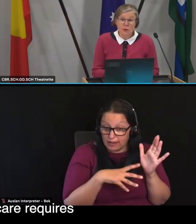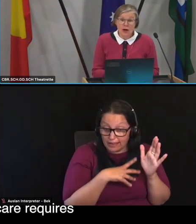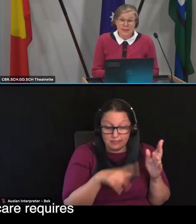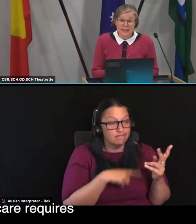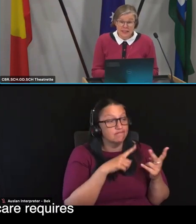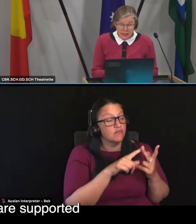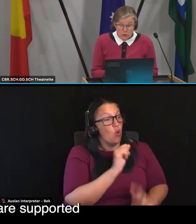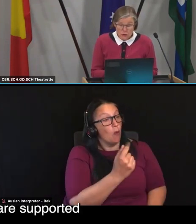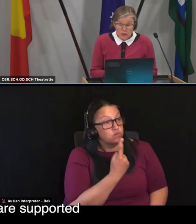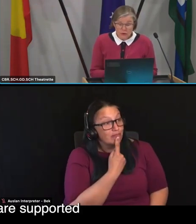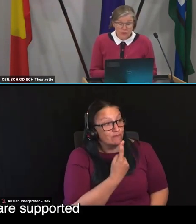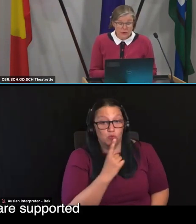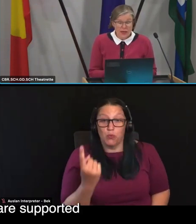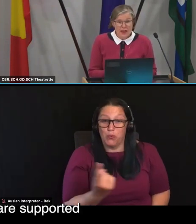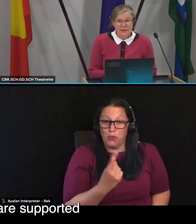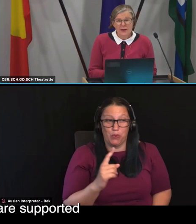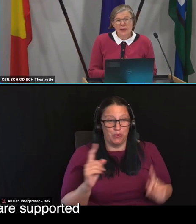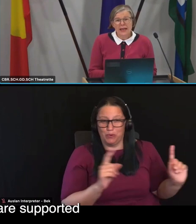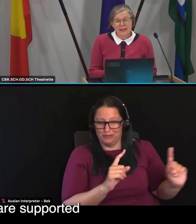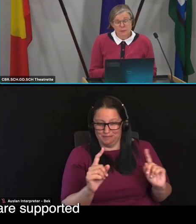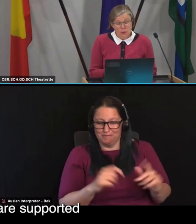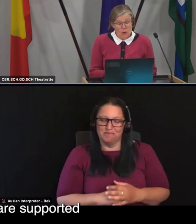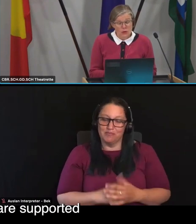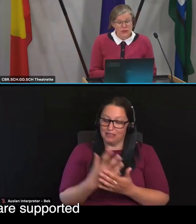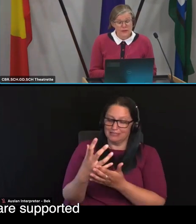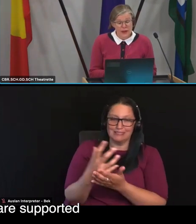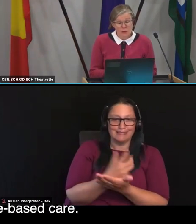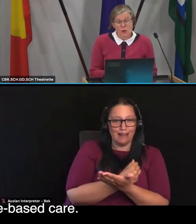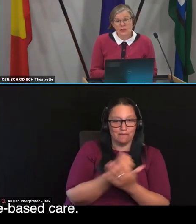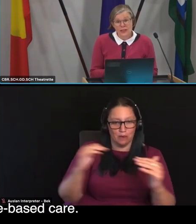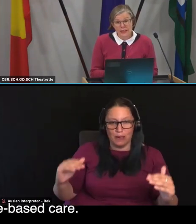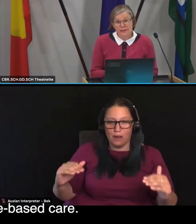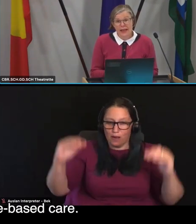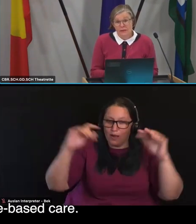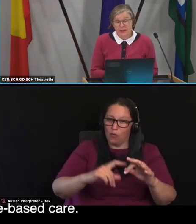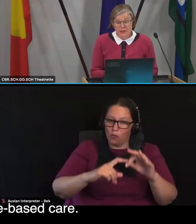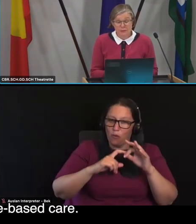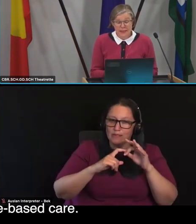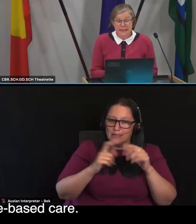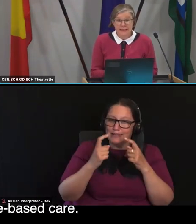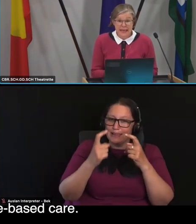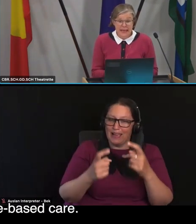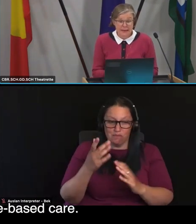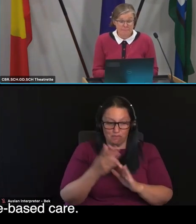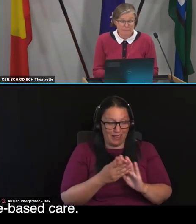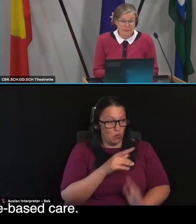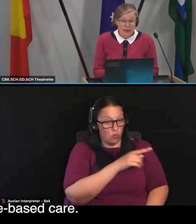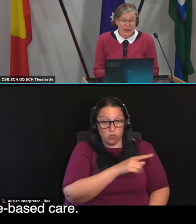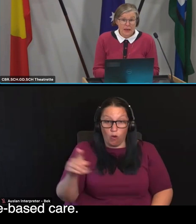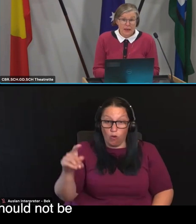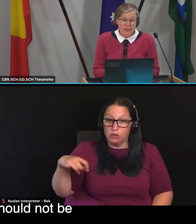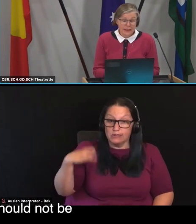care requires a skilled workforce that really are supported in their role to deliver evidence-based care.